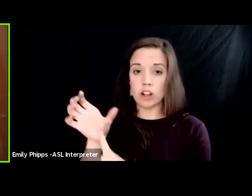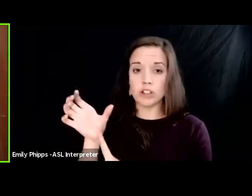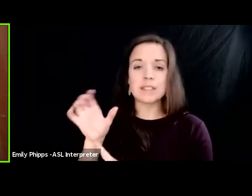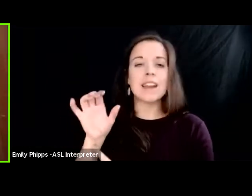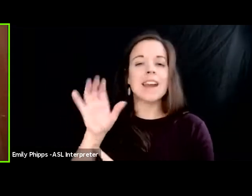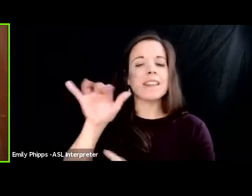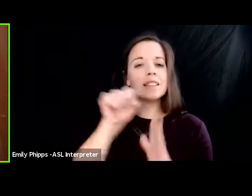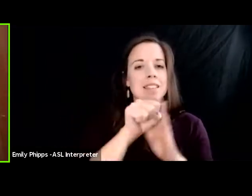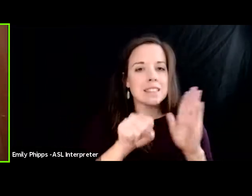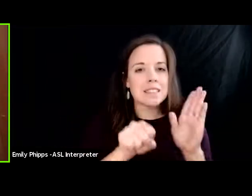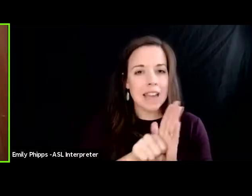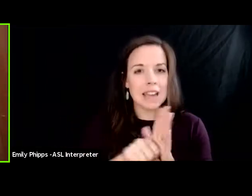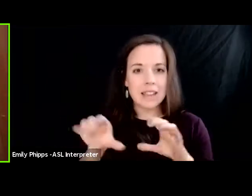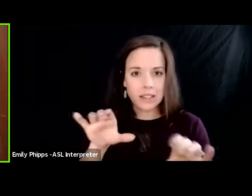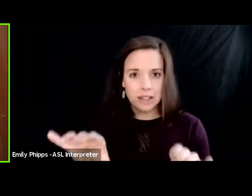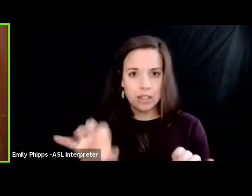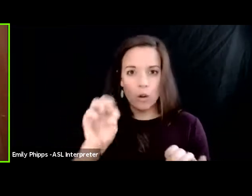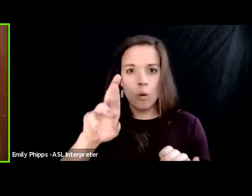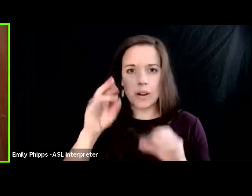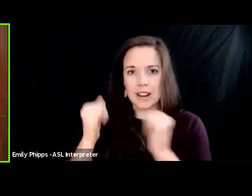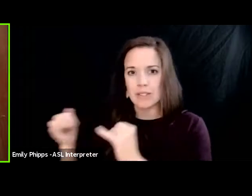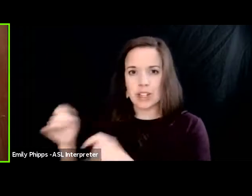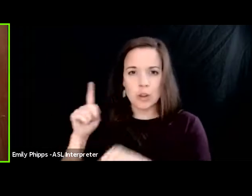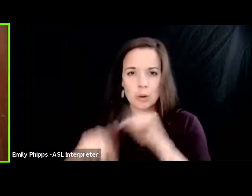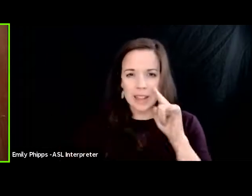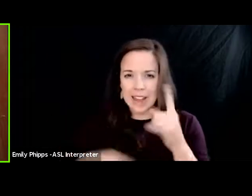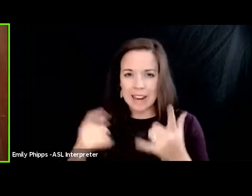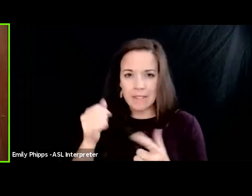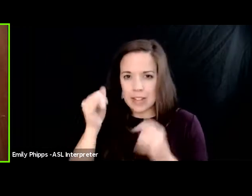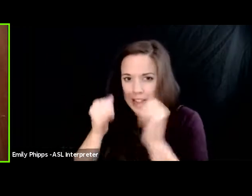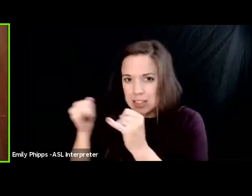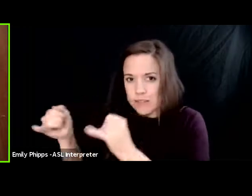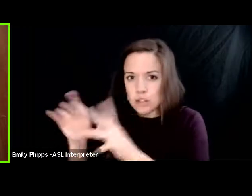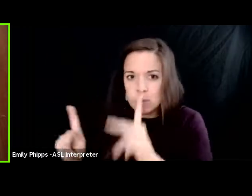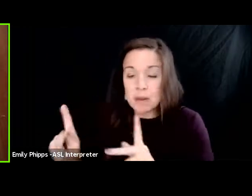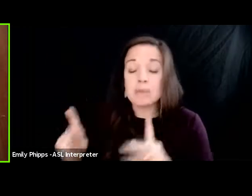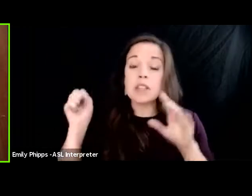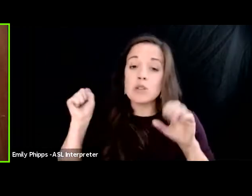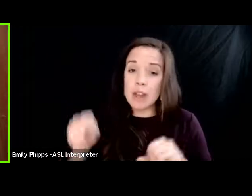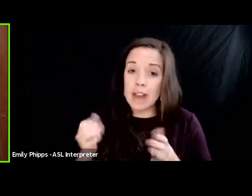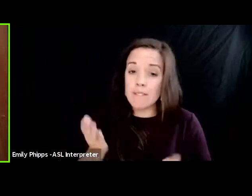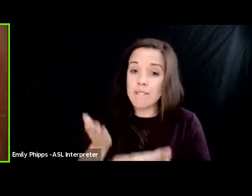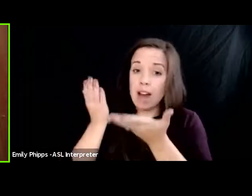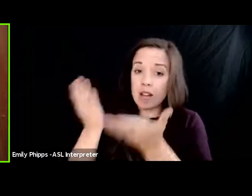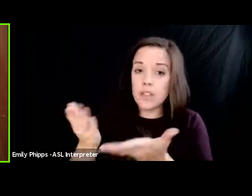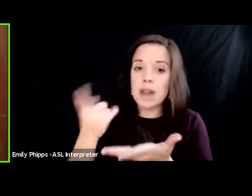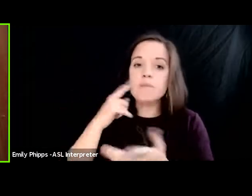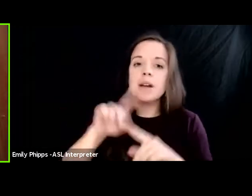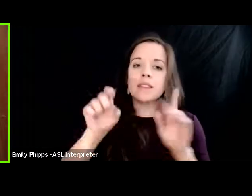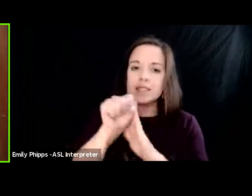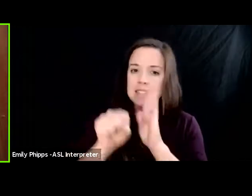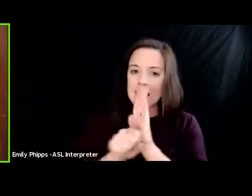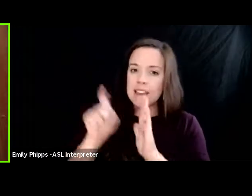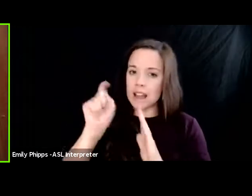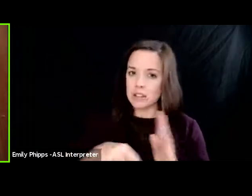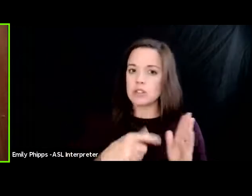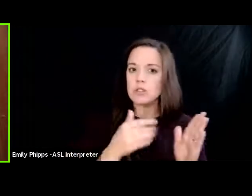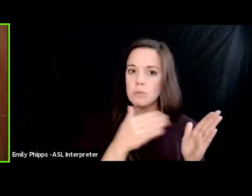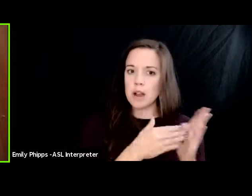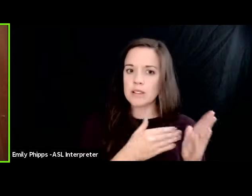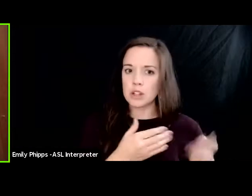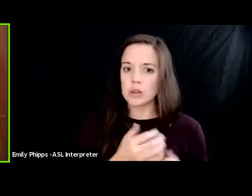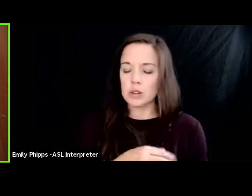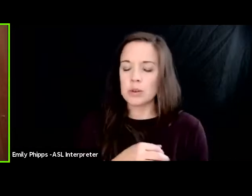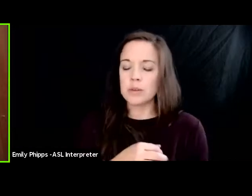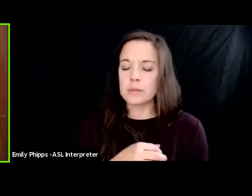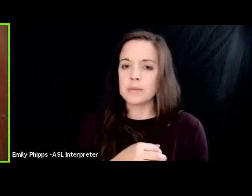individual or corporation can't bring criminal charges against you they can file those charges but the state has to prosecute you and in